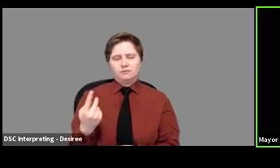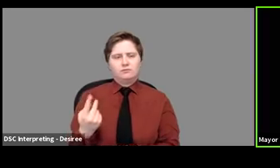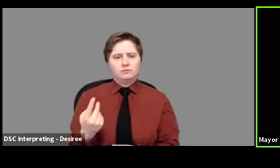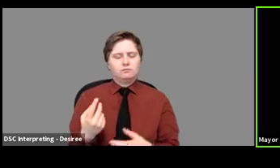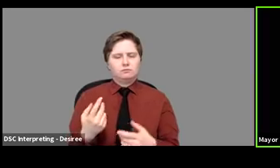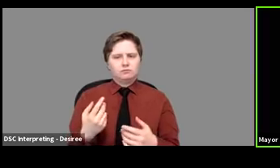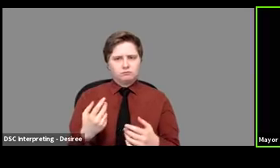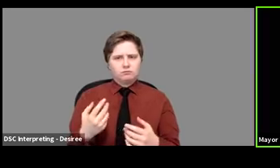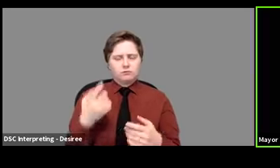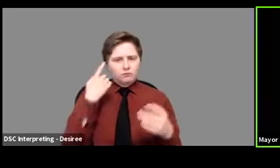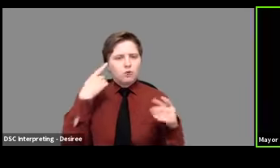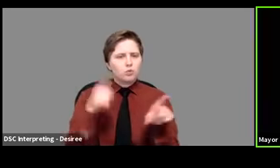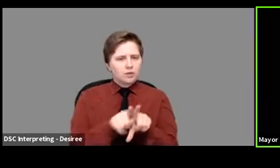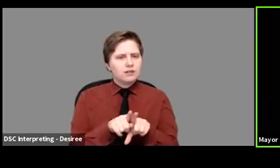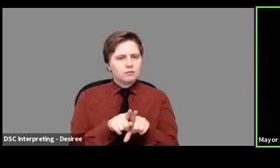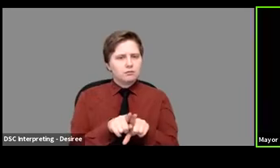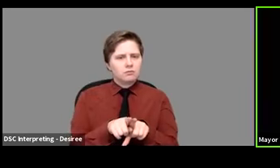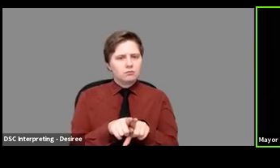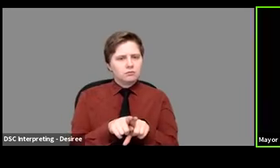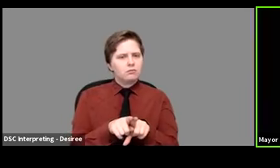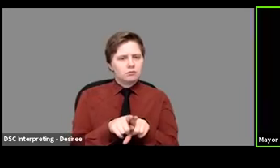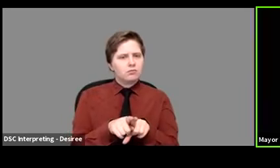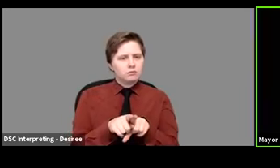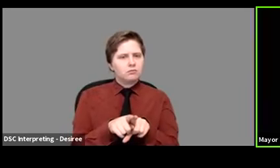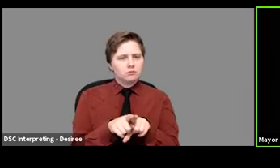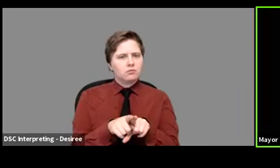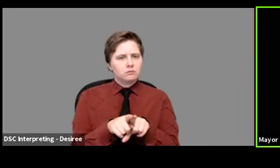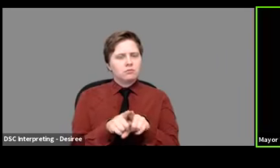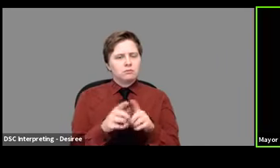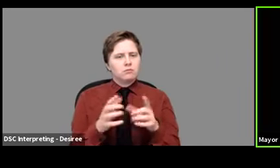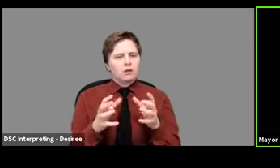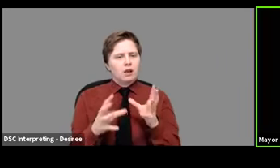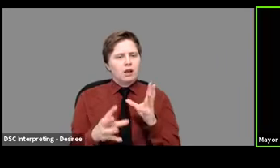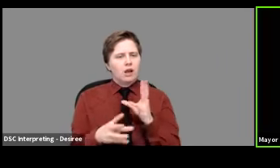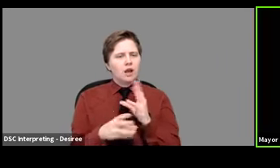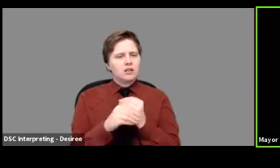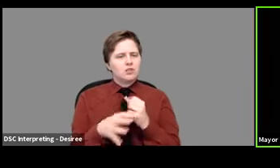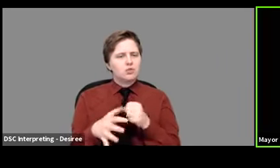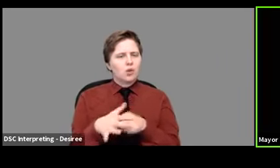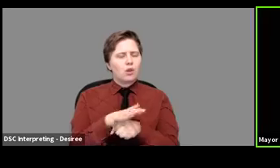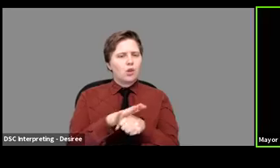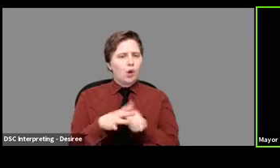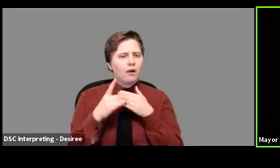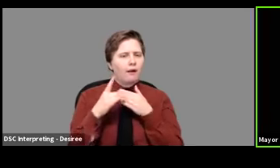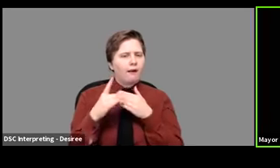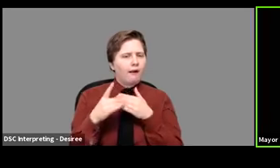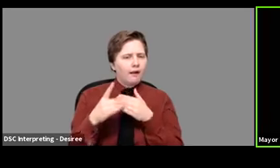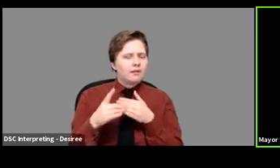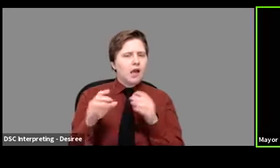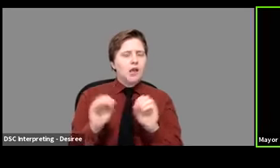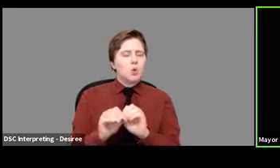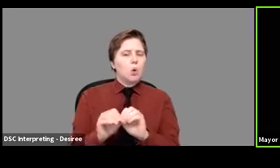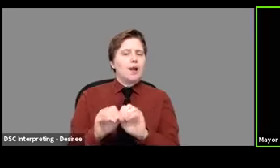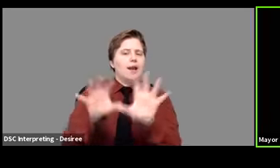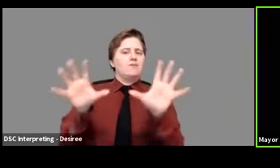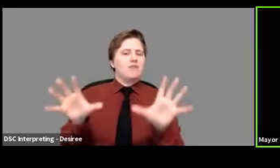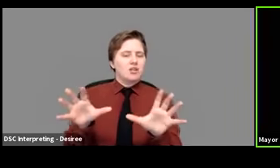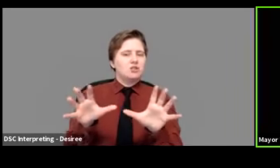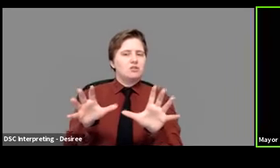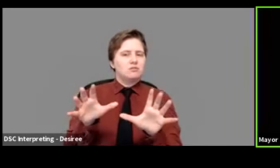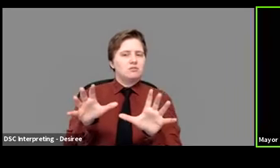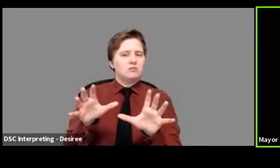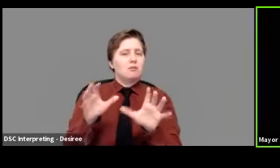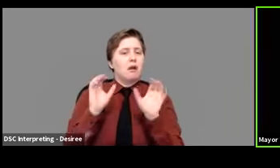aligned in our thinking, uh, that, uh, additional local guidelines or clarification, uh,